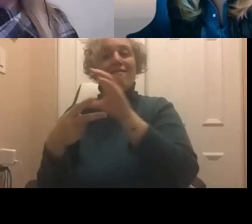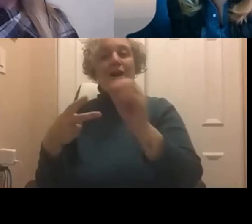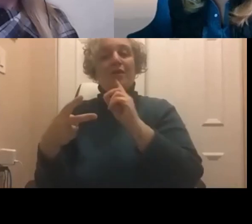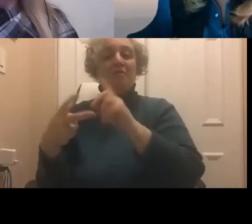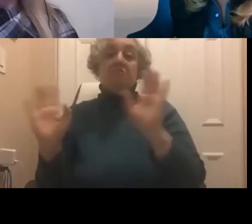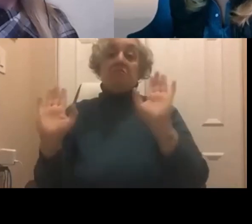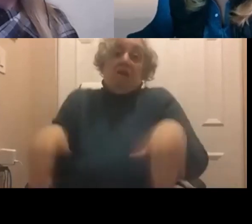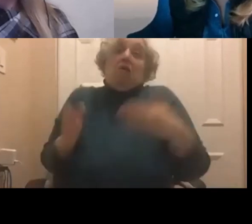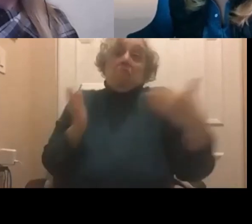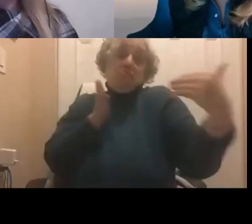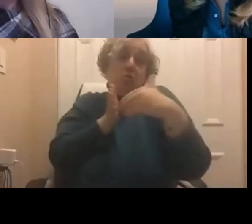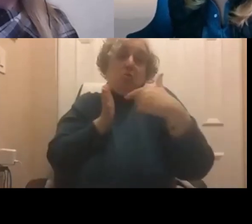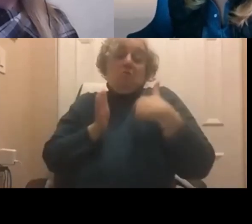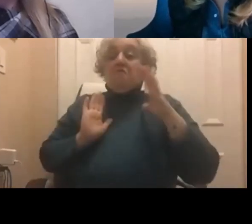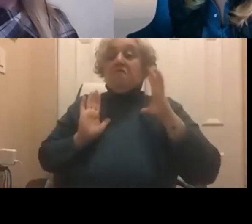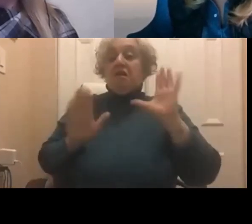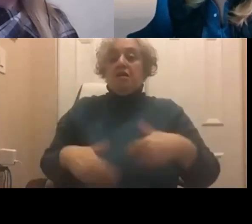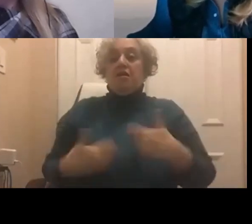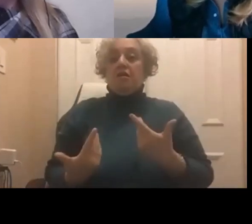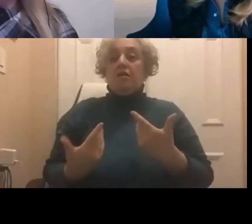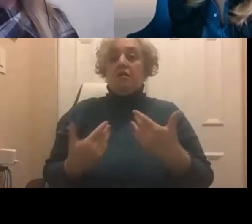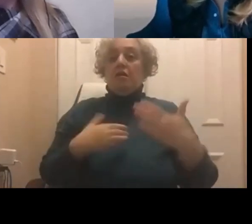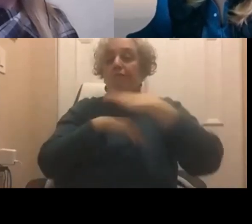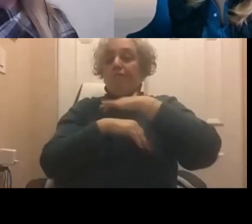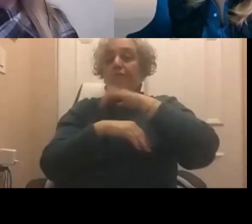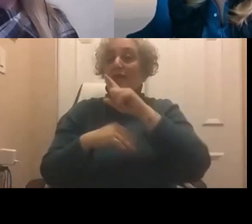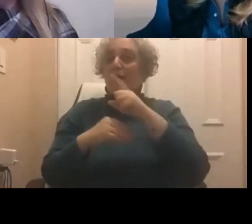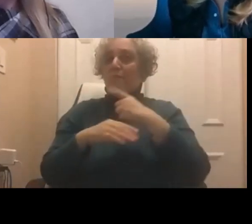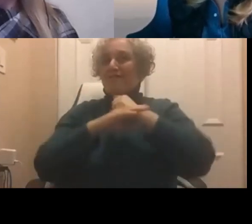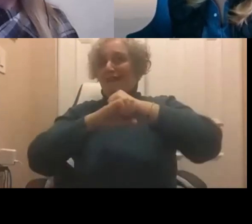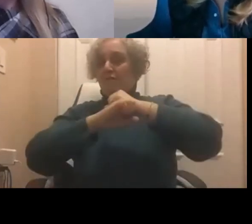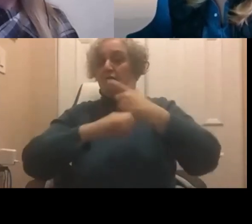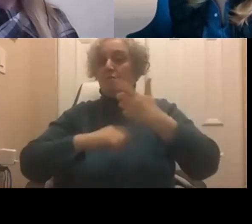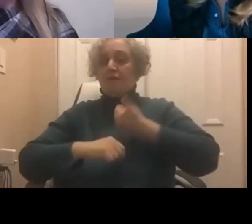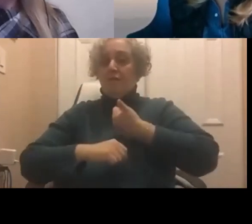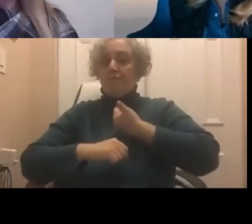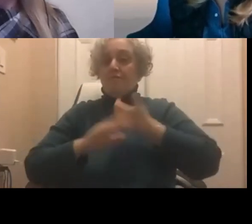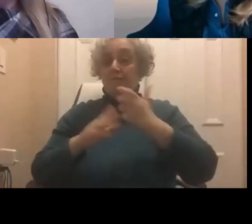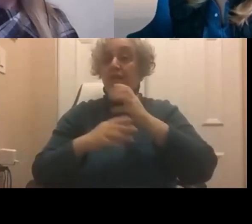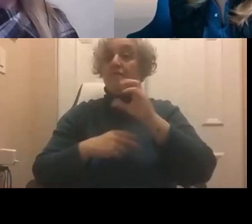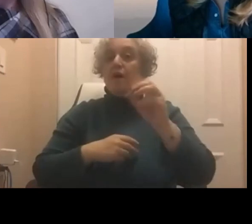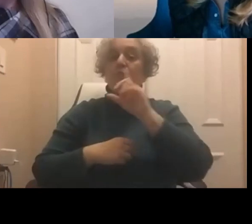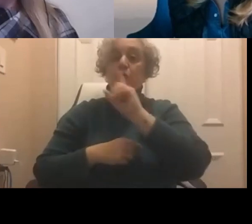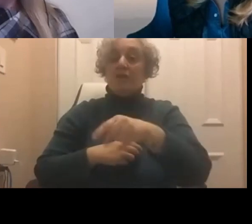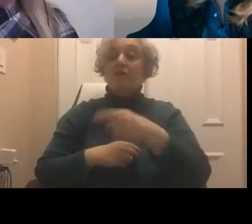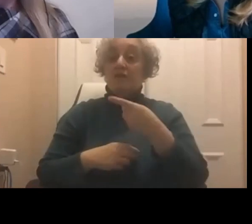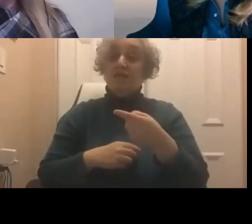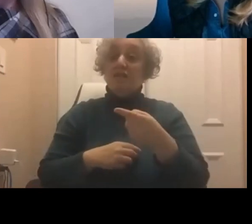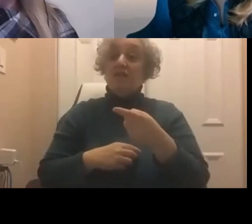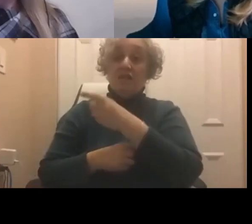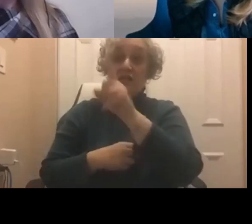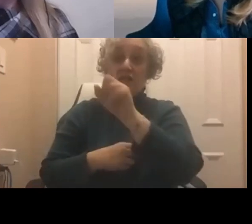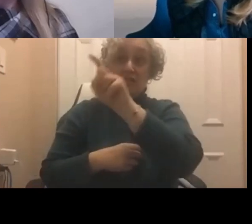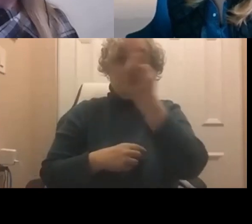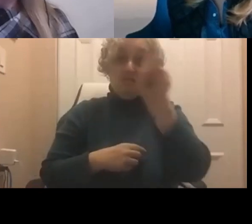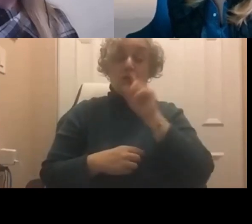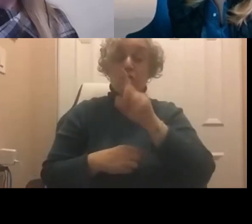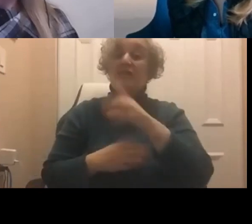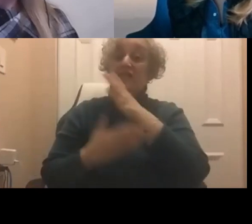sued, I need to cover my butt. That's the reality out there today,